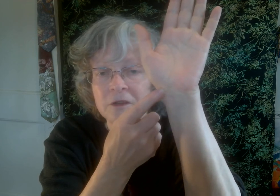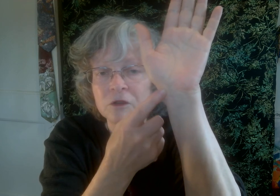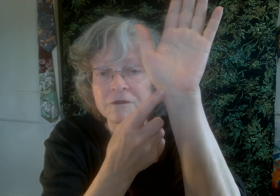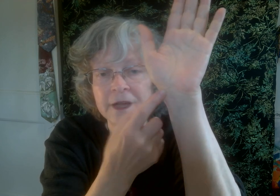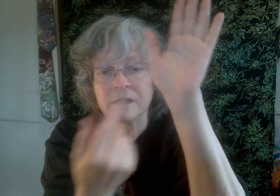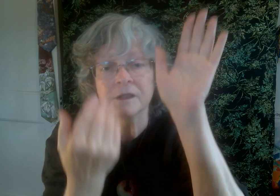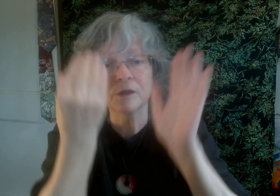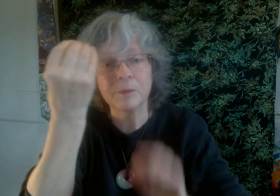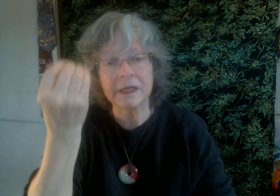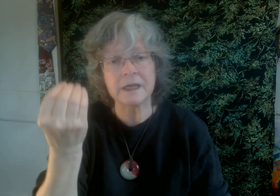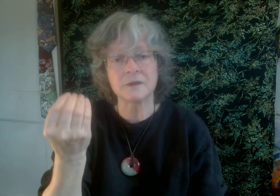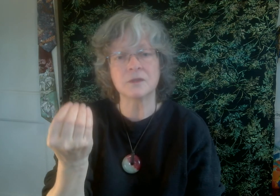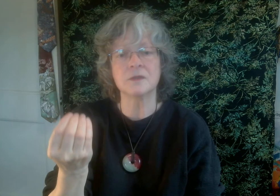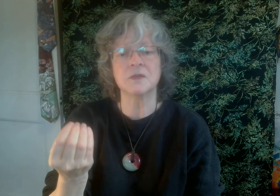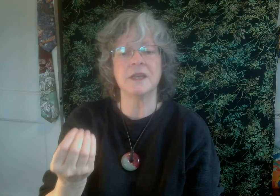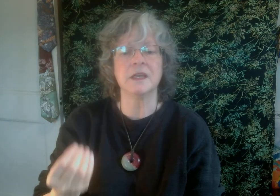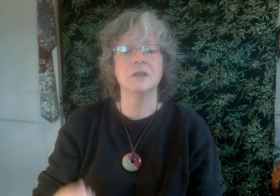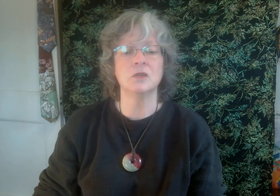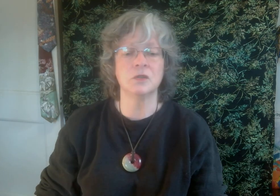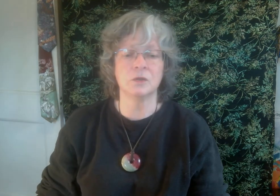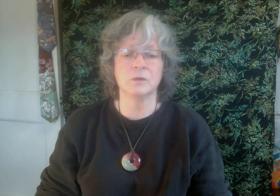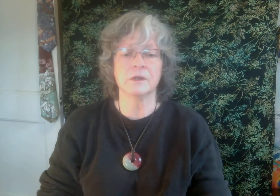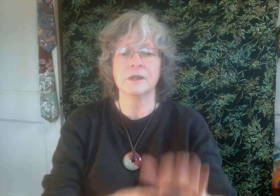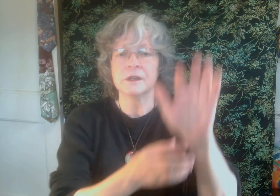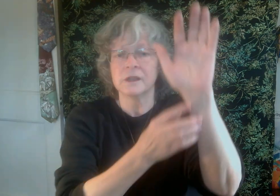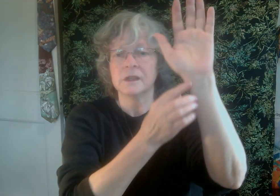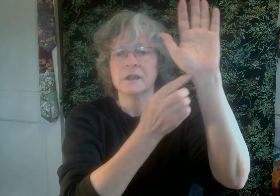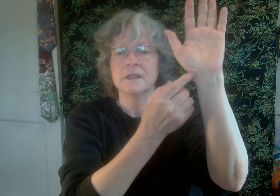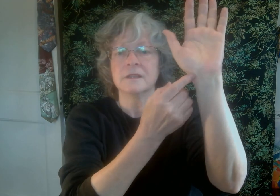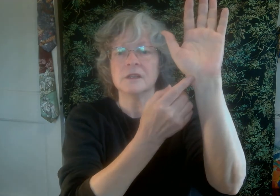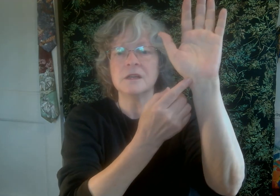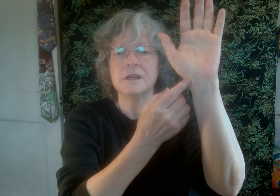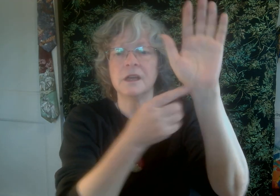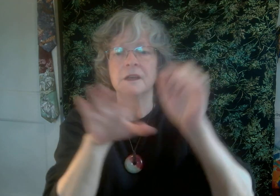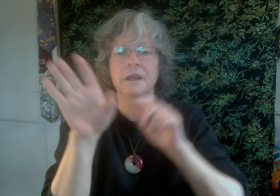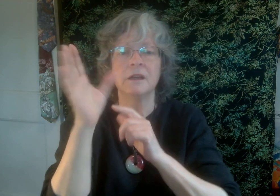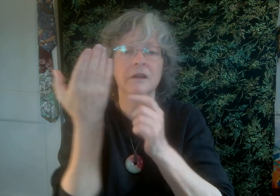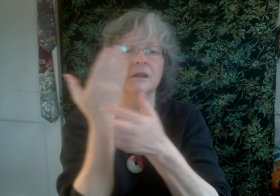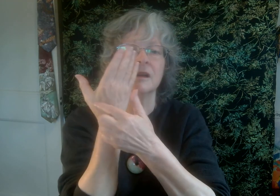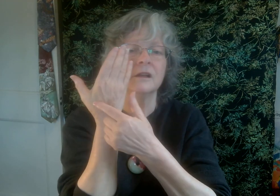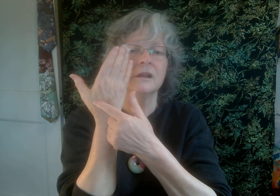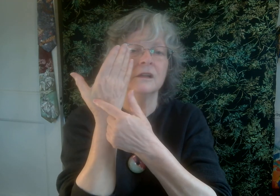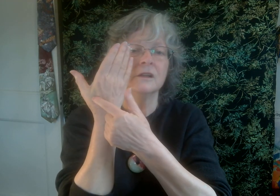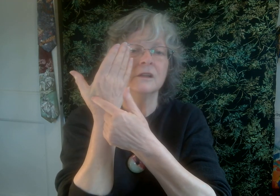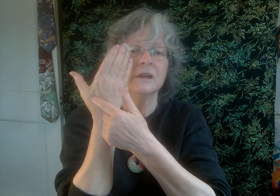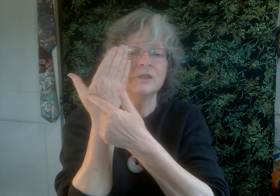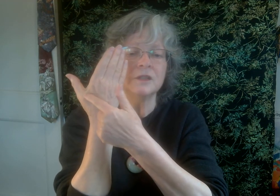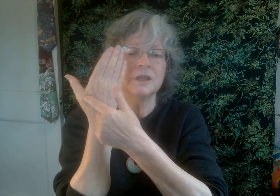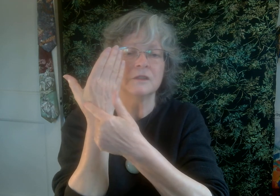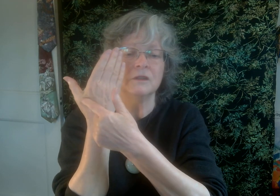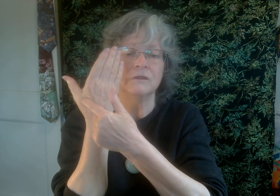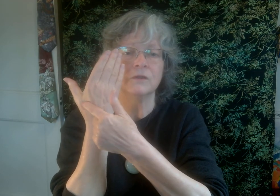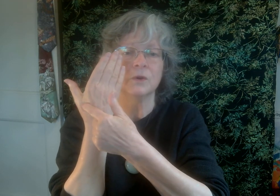you'll find a little place to sink into. That's Lung 9. Large Intestine 4.